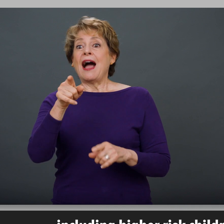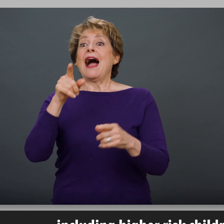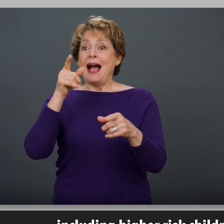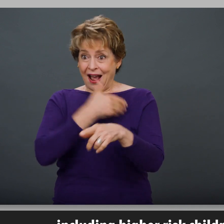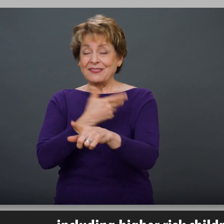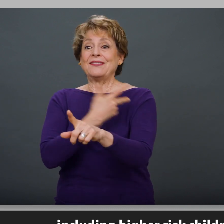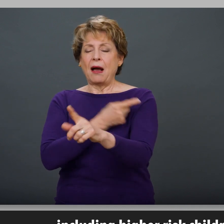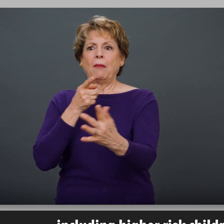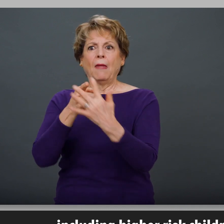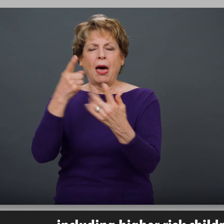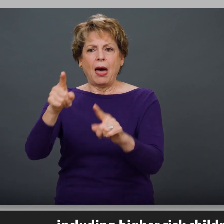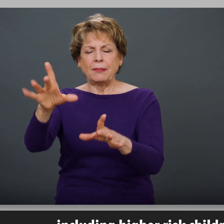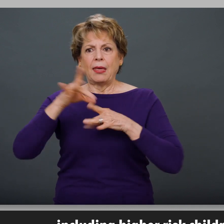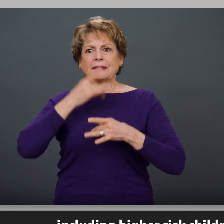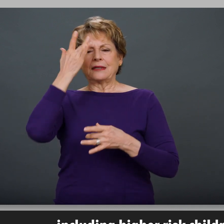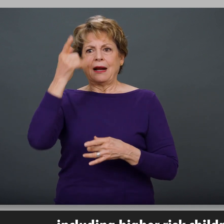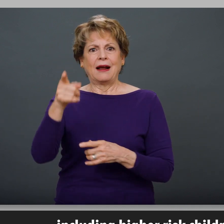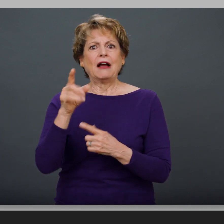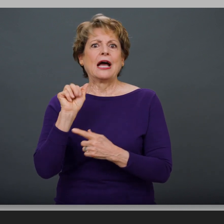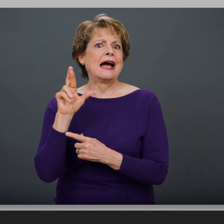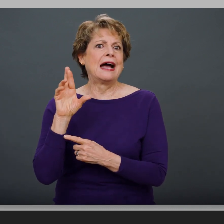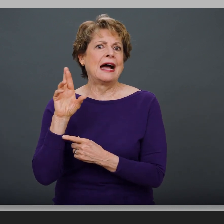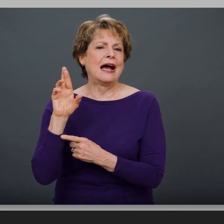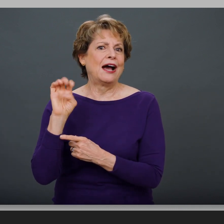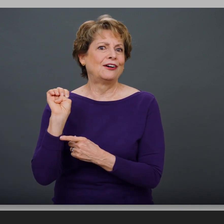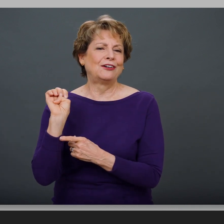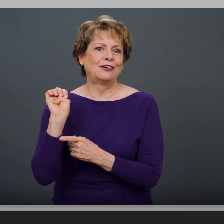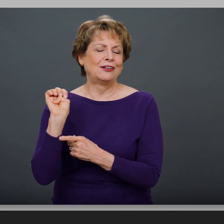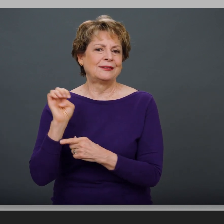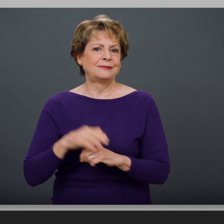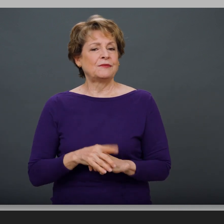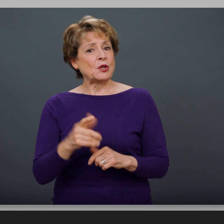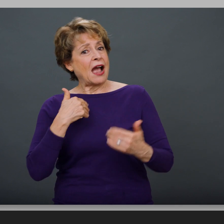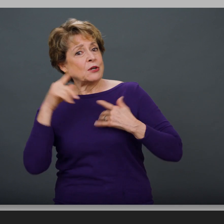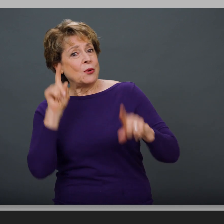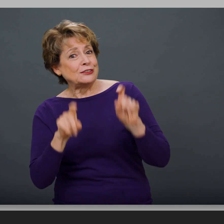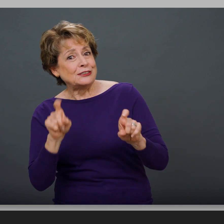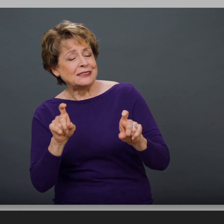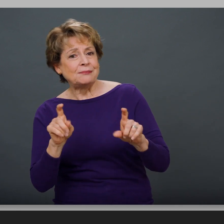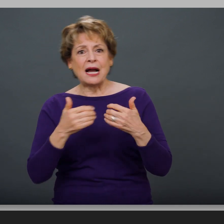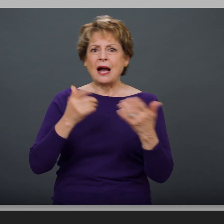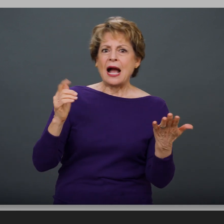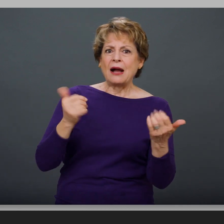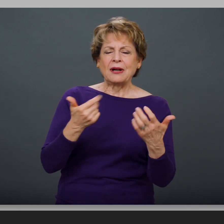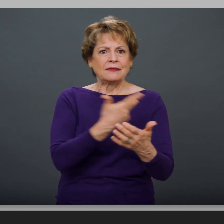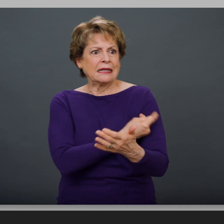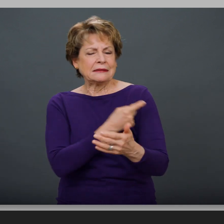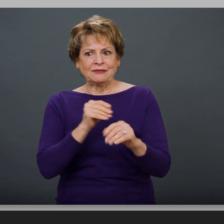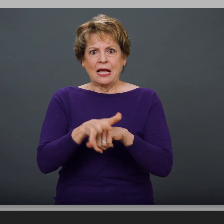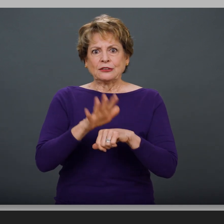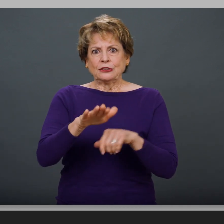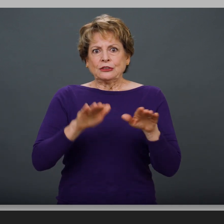adults around them who either aren't vaccinated or could develop a rare breakthrough case of COVID-19.